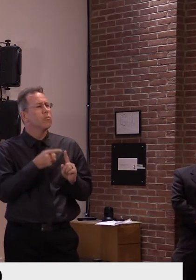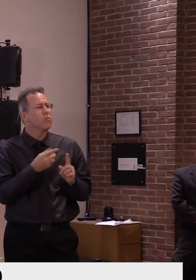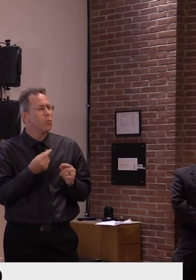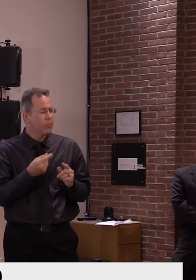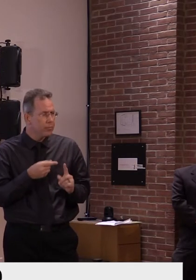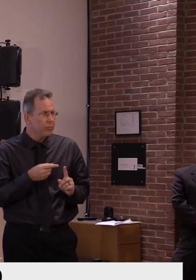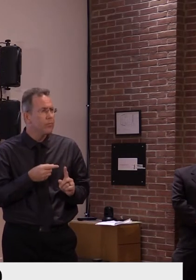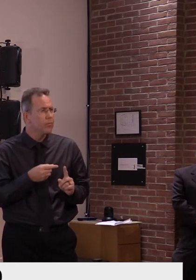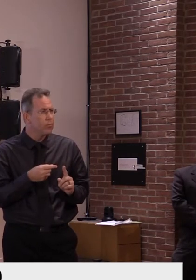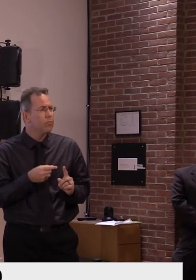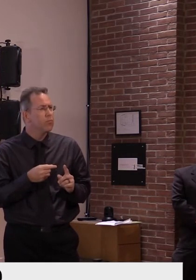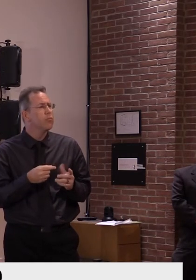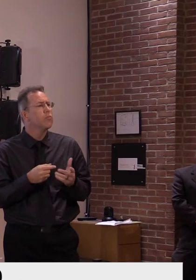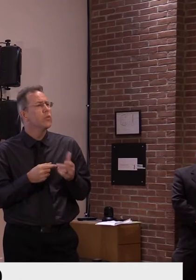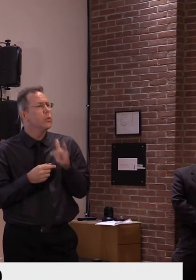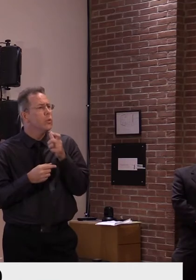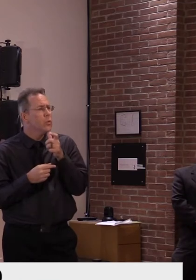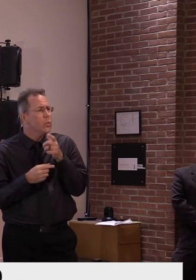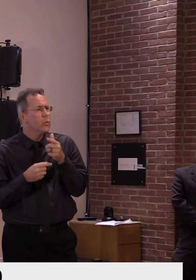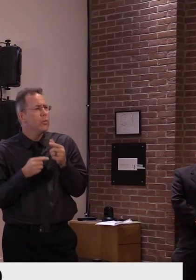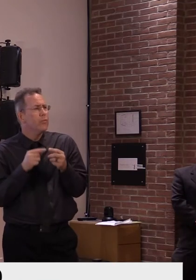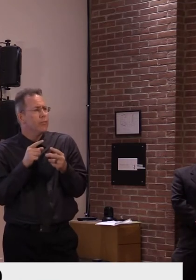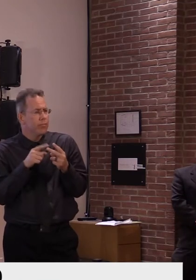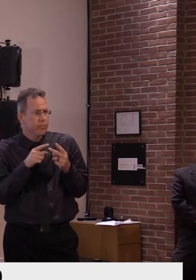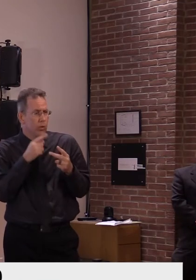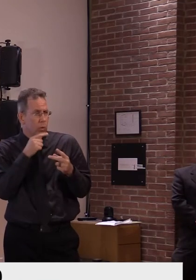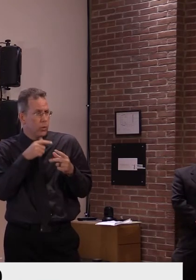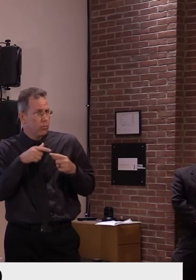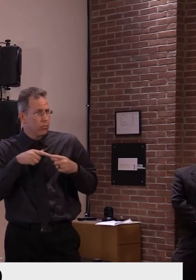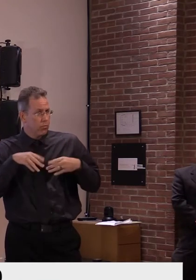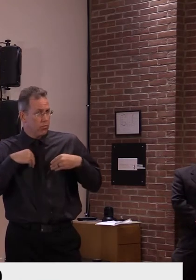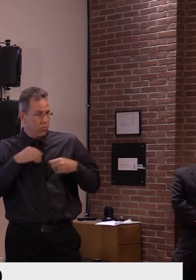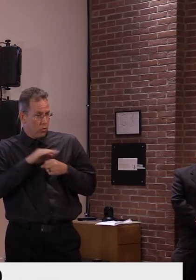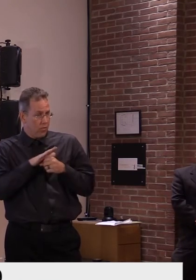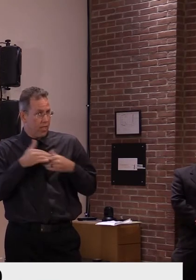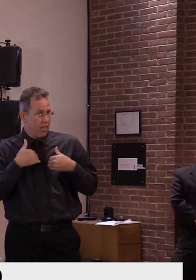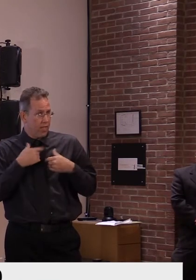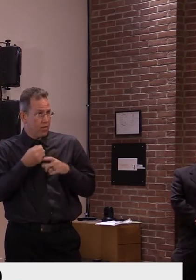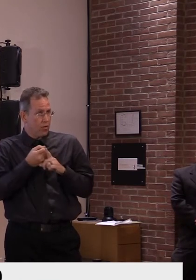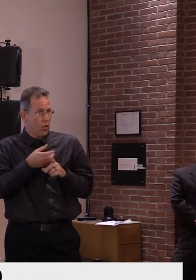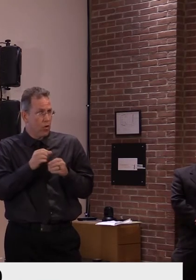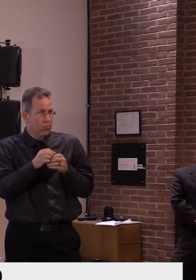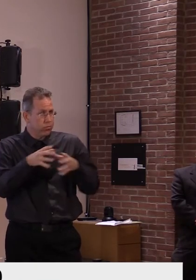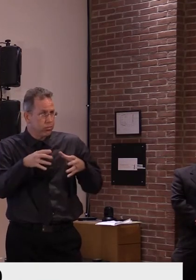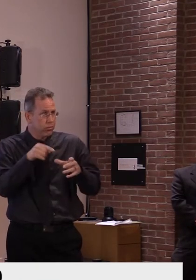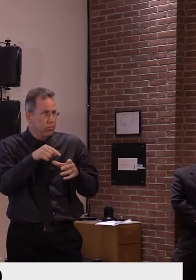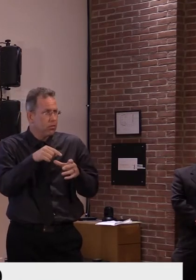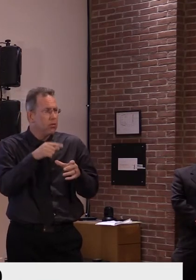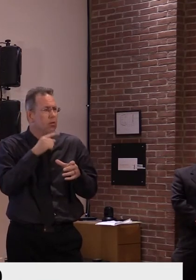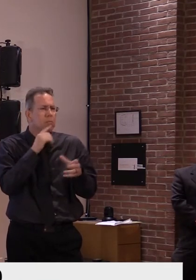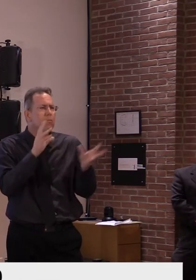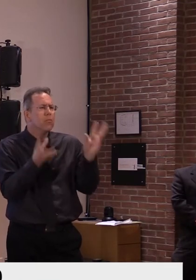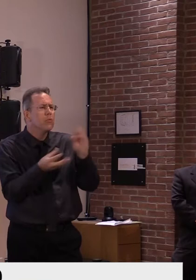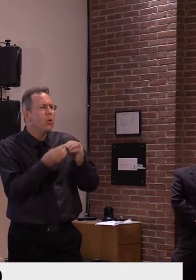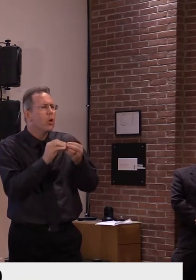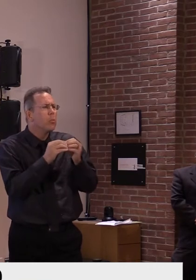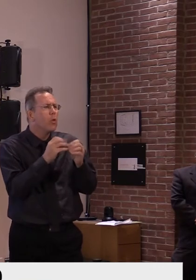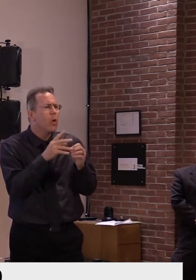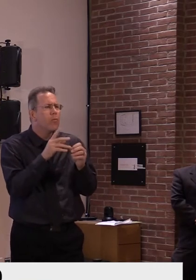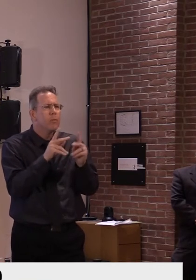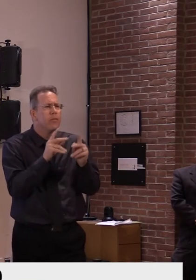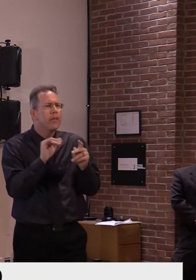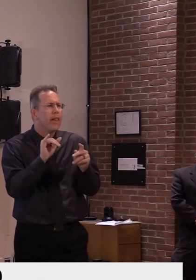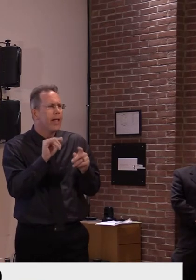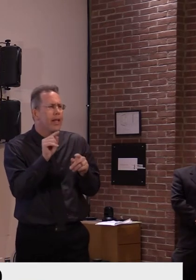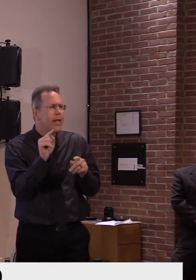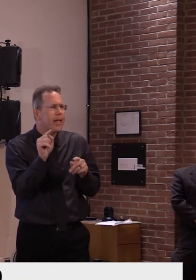we're assessing the outbreak. This has nothing to do with the total numbers Commissioner Peechak put up for schools